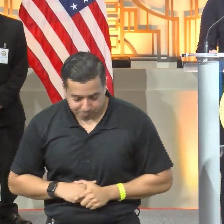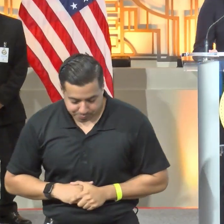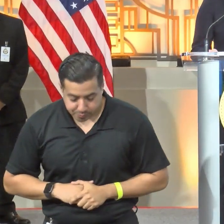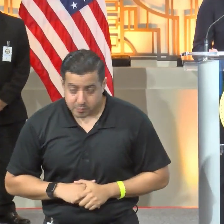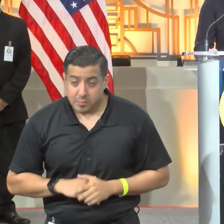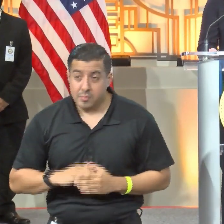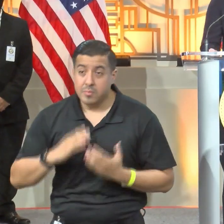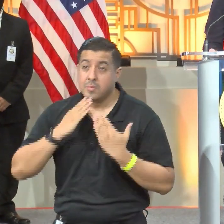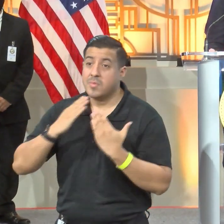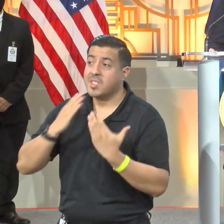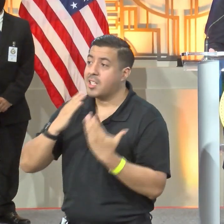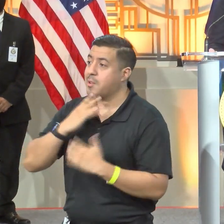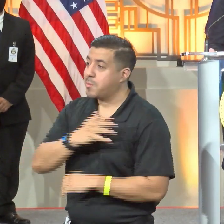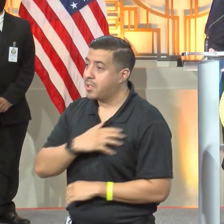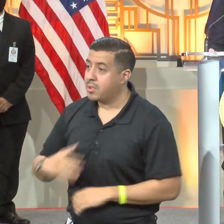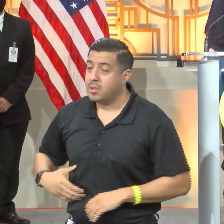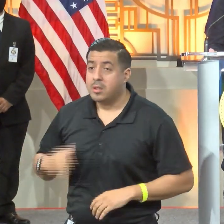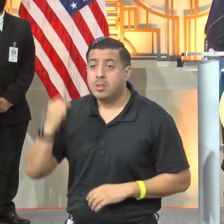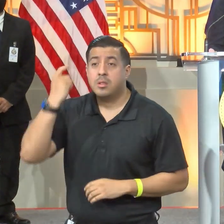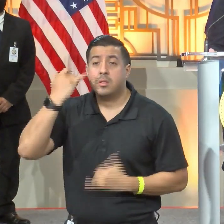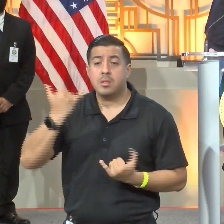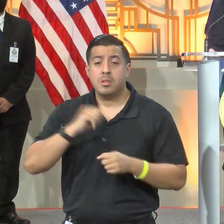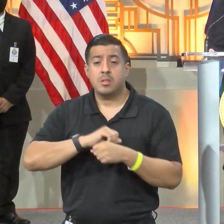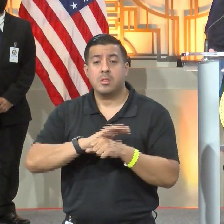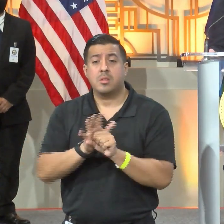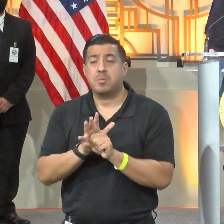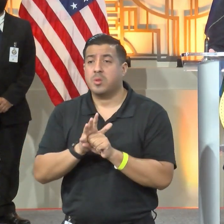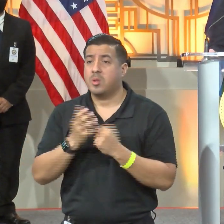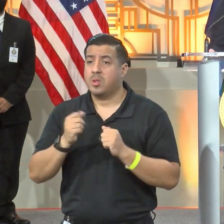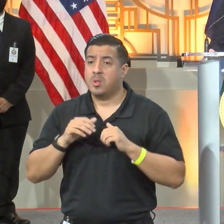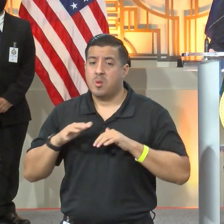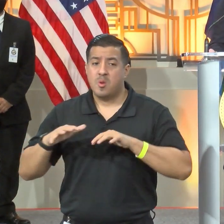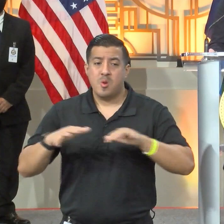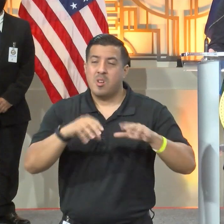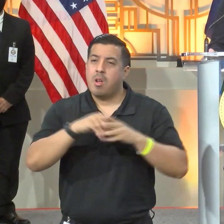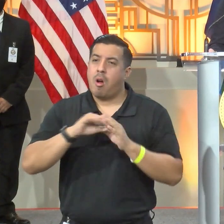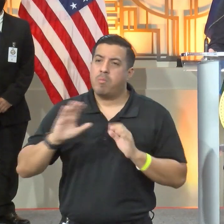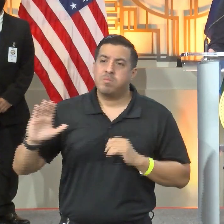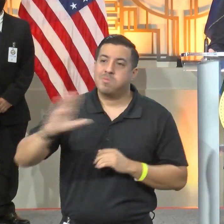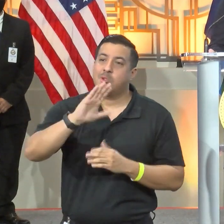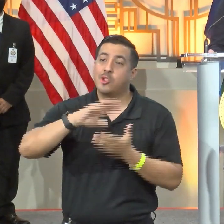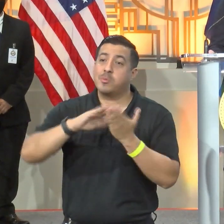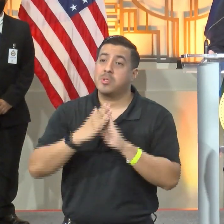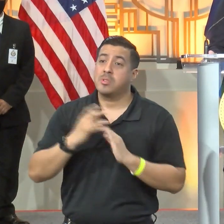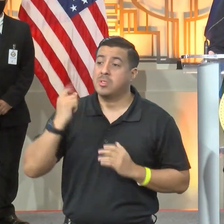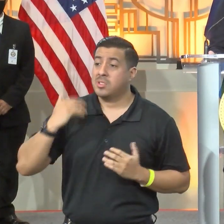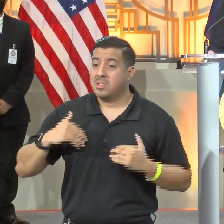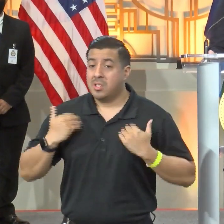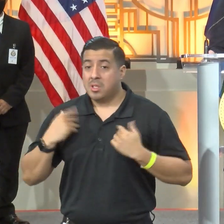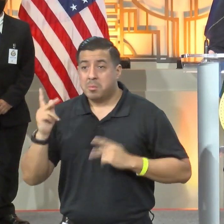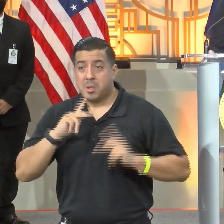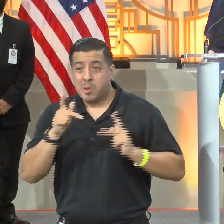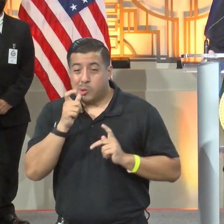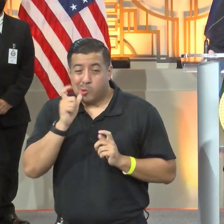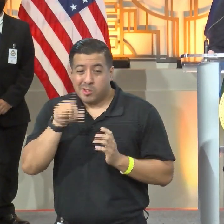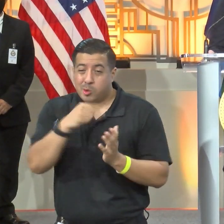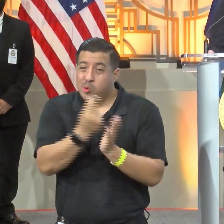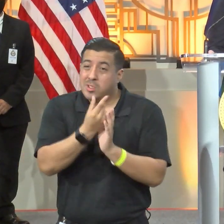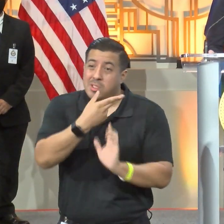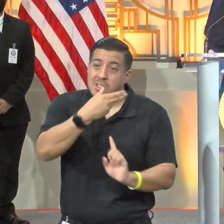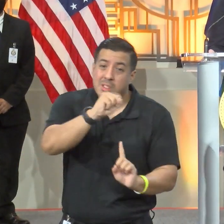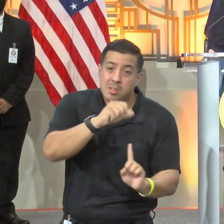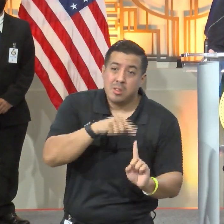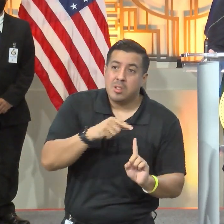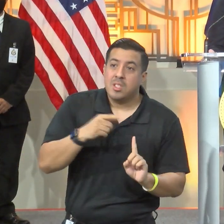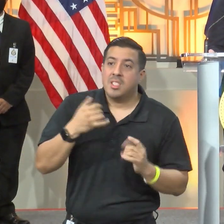Thank you, thank Well, the pandemic has touched every part of our community. And for young people who just graduated high school,